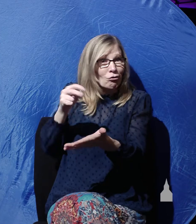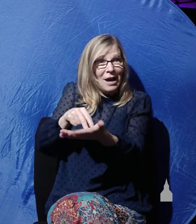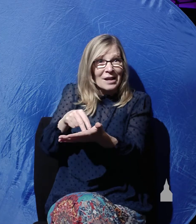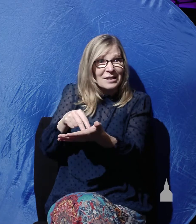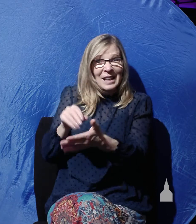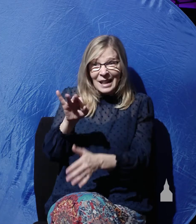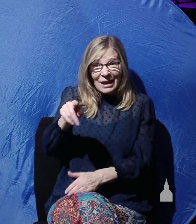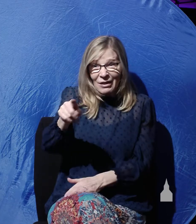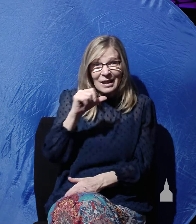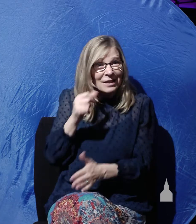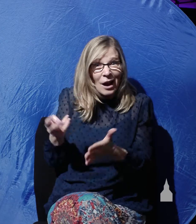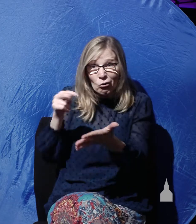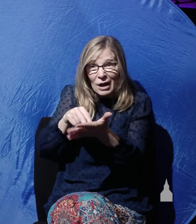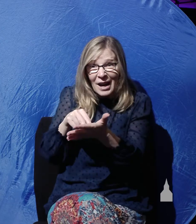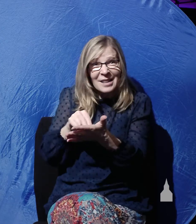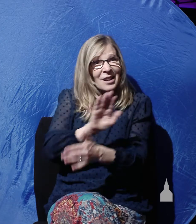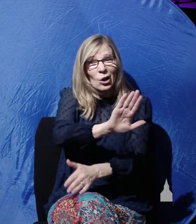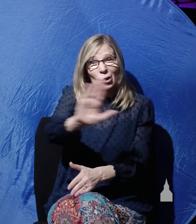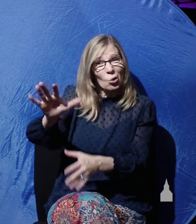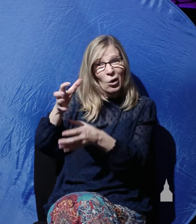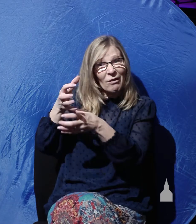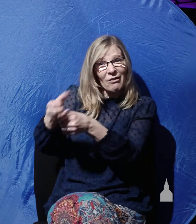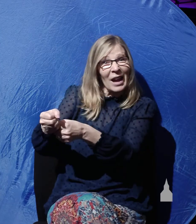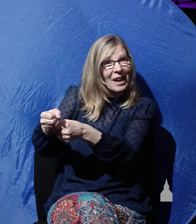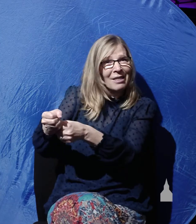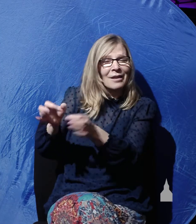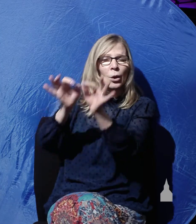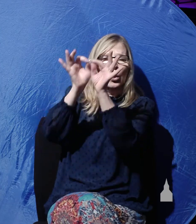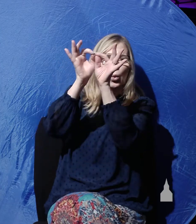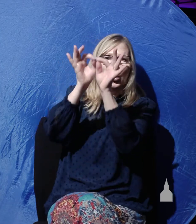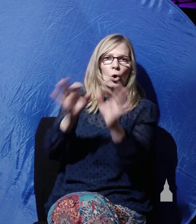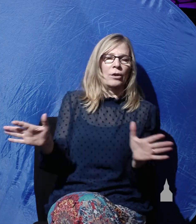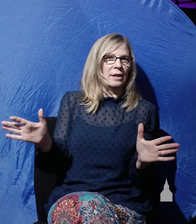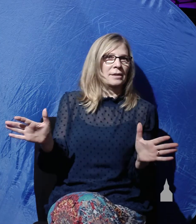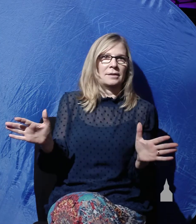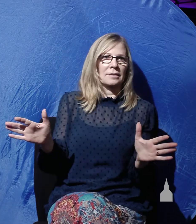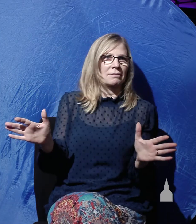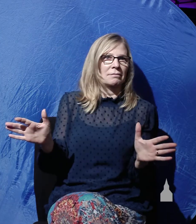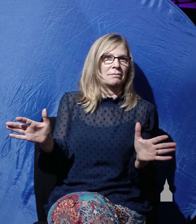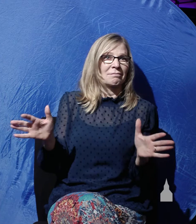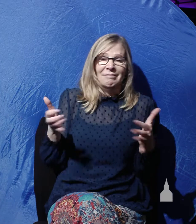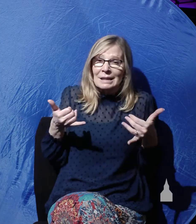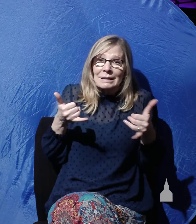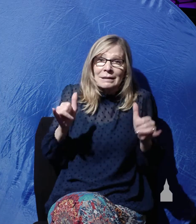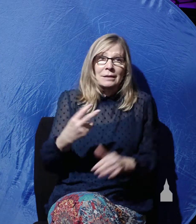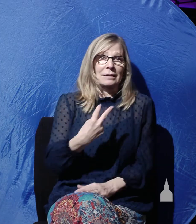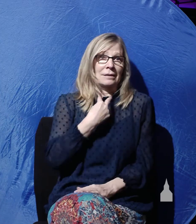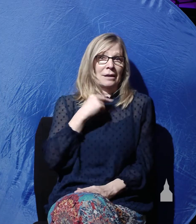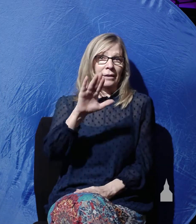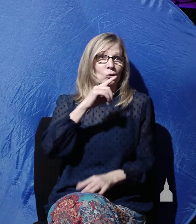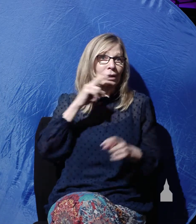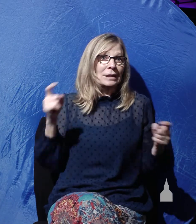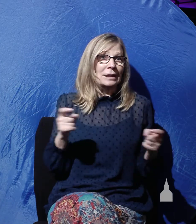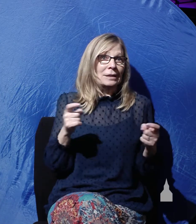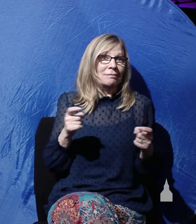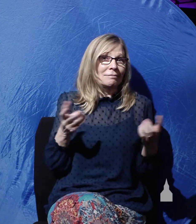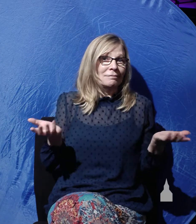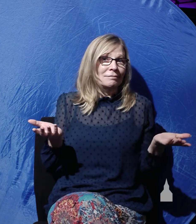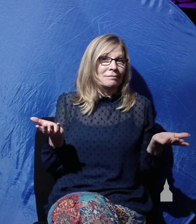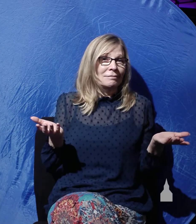has not been raised, your faith is worthless, and you're still in your sins. And those who also have